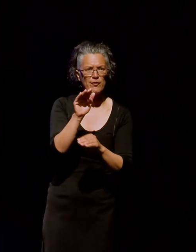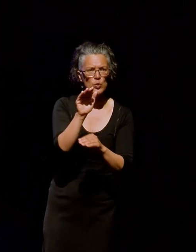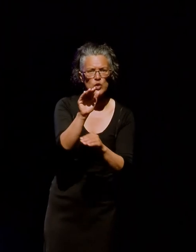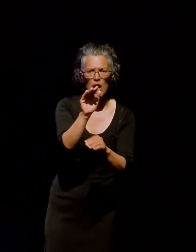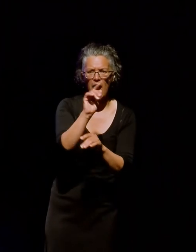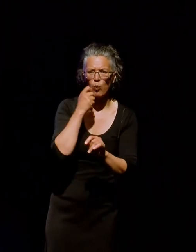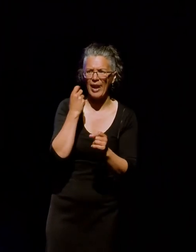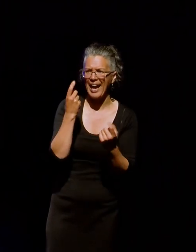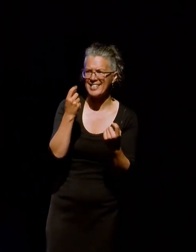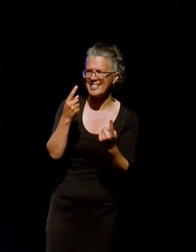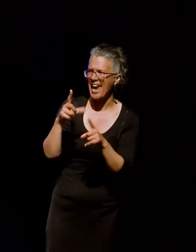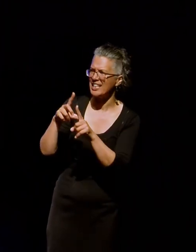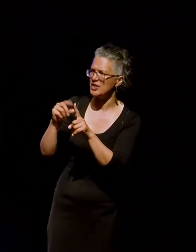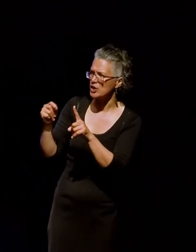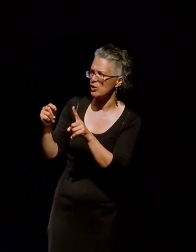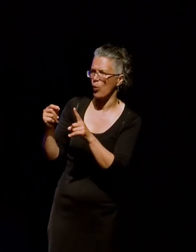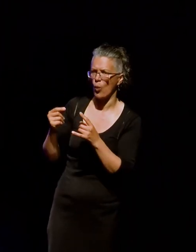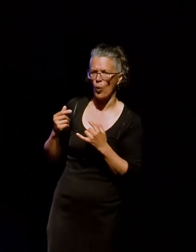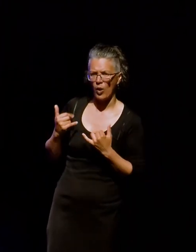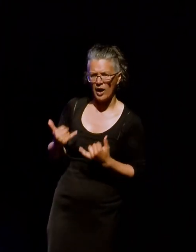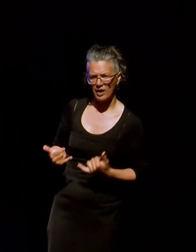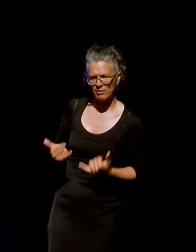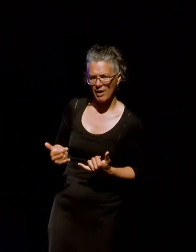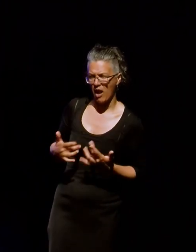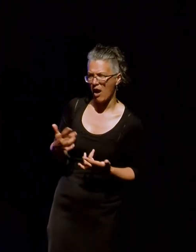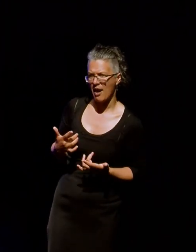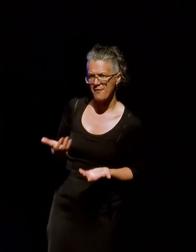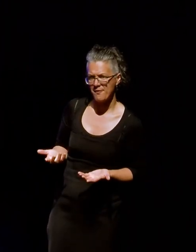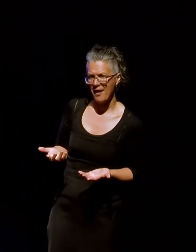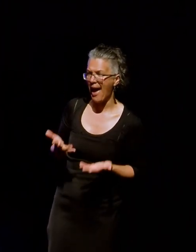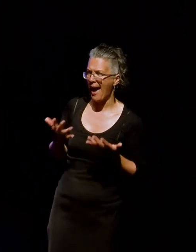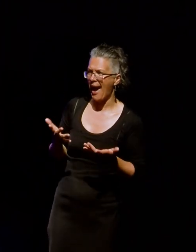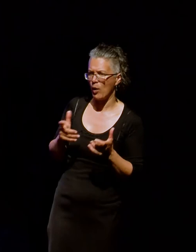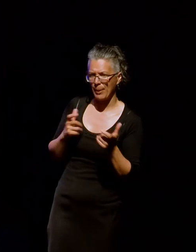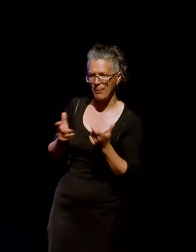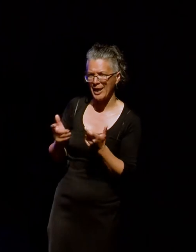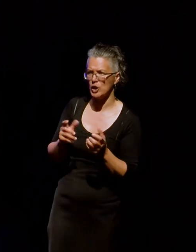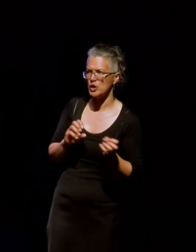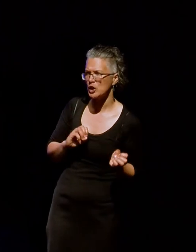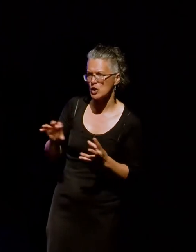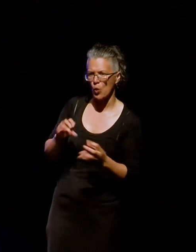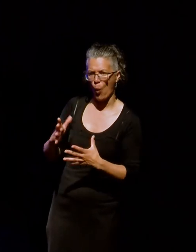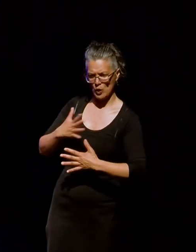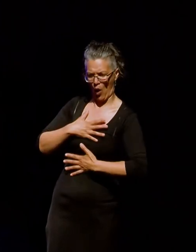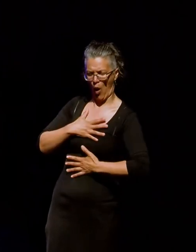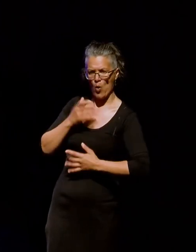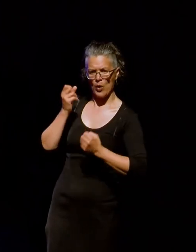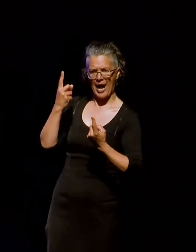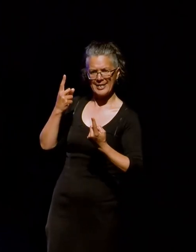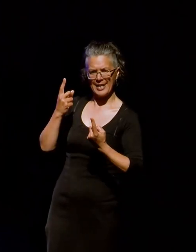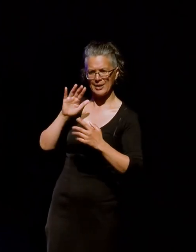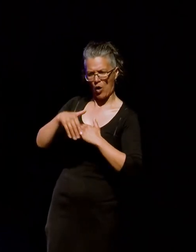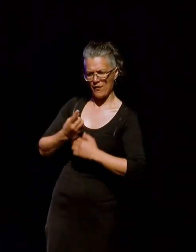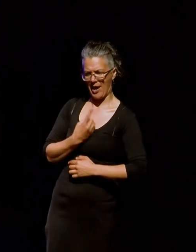going to understand digital contemporary life, um, and how we managed and stored and collected our own ideas about ourselves?